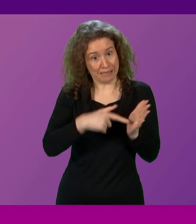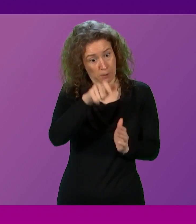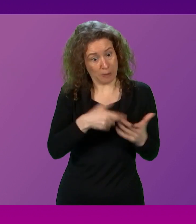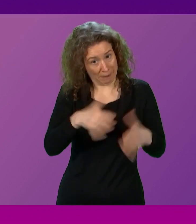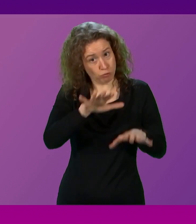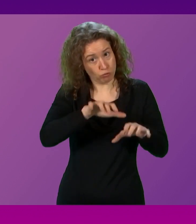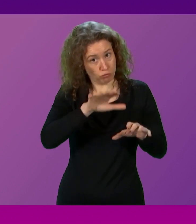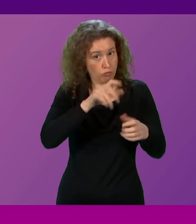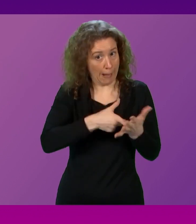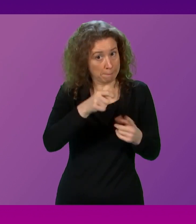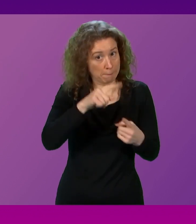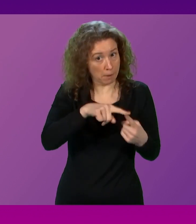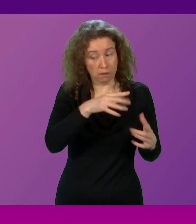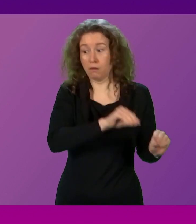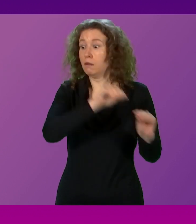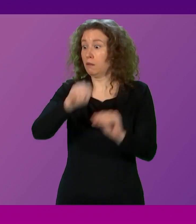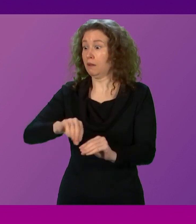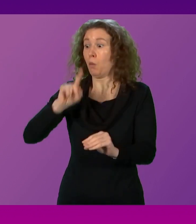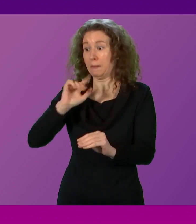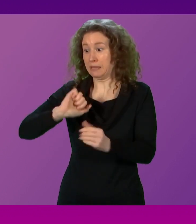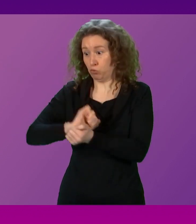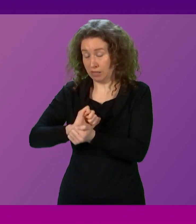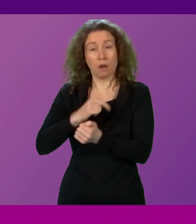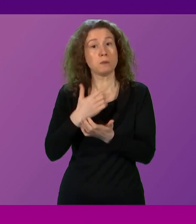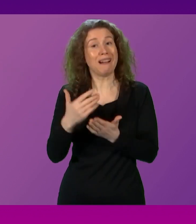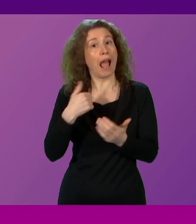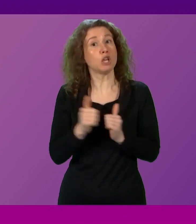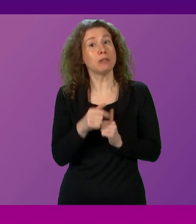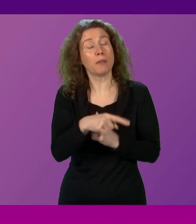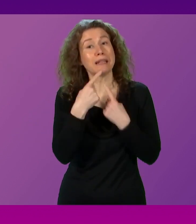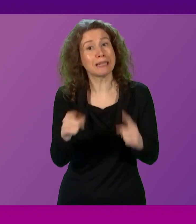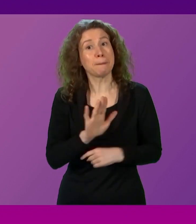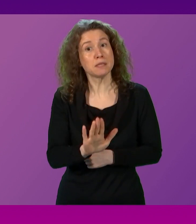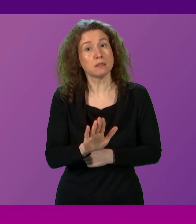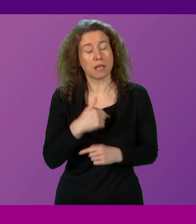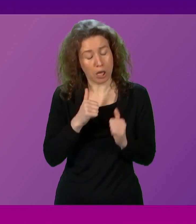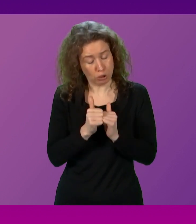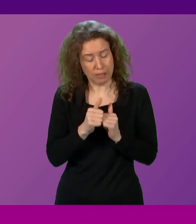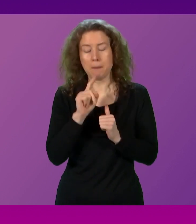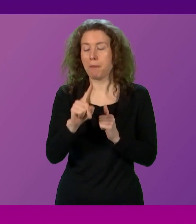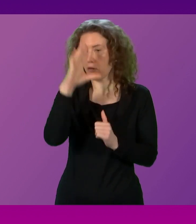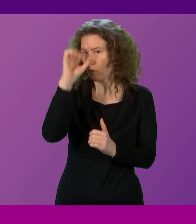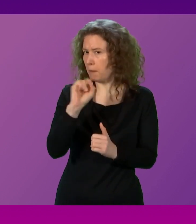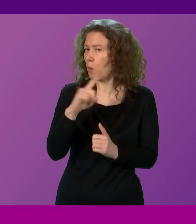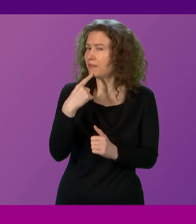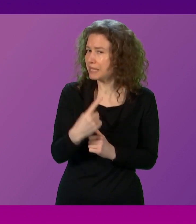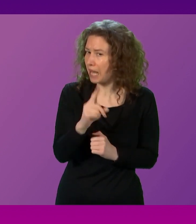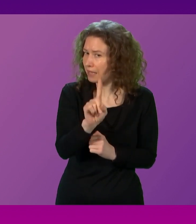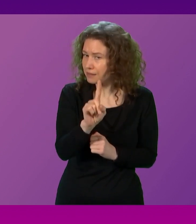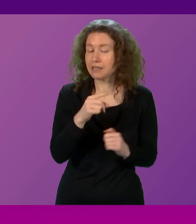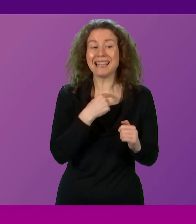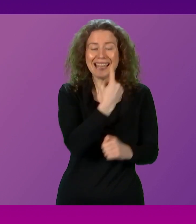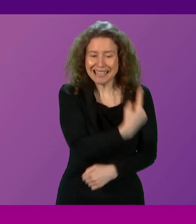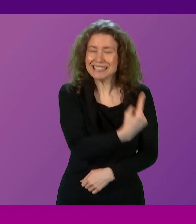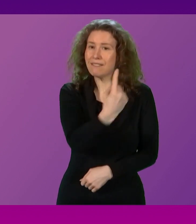so let me be very clear, I agree with that statement. Bearing in mind what I've just said about the importance of